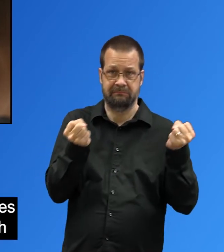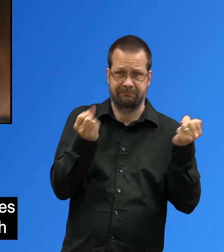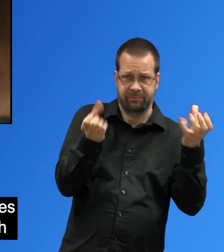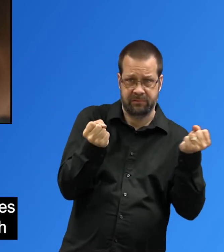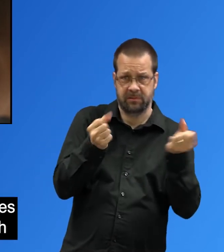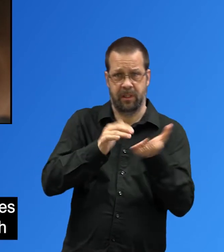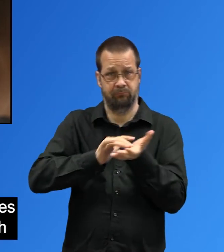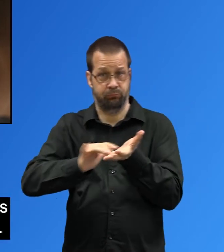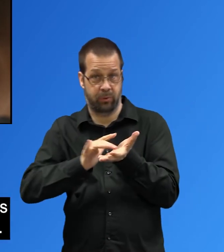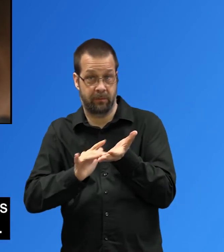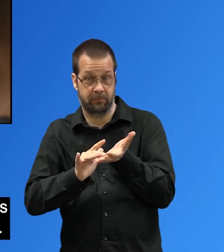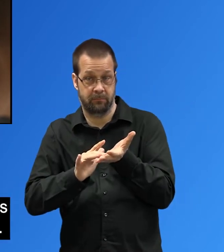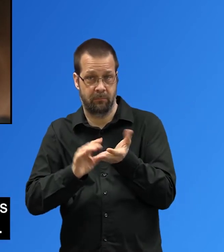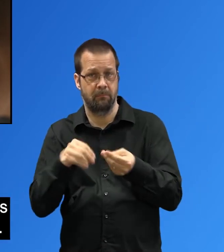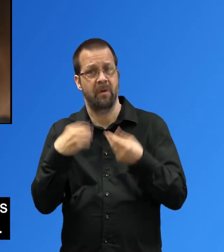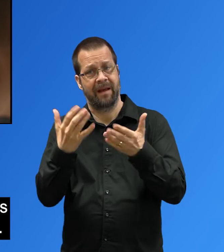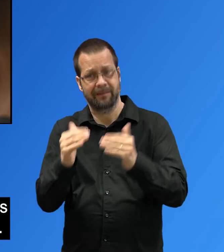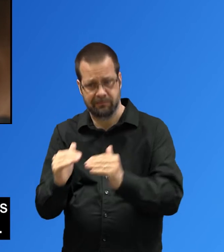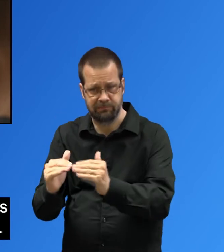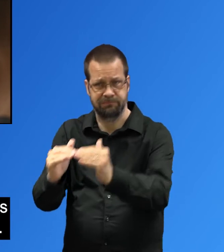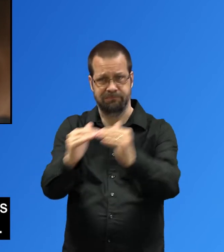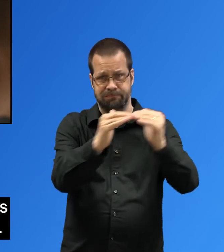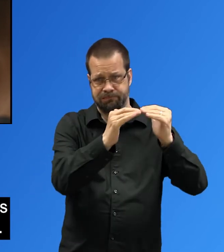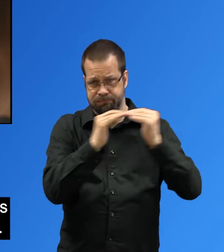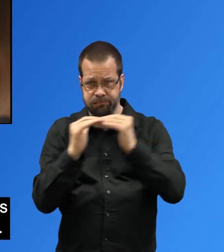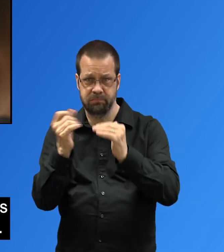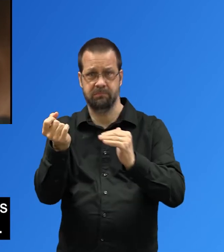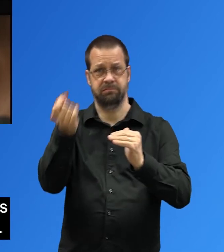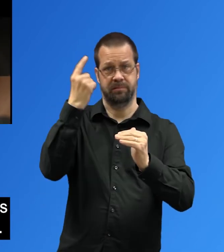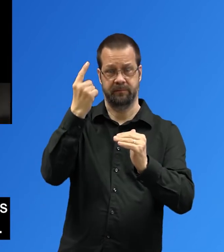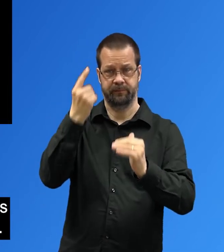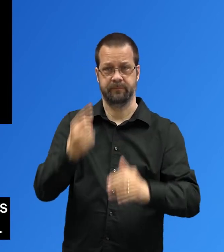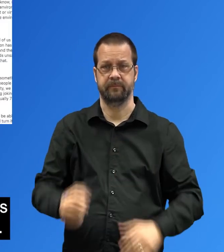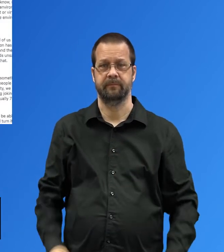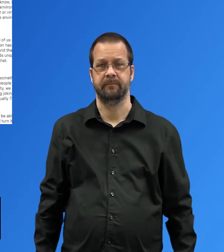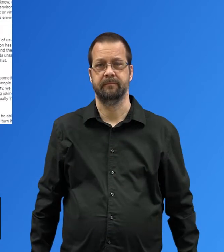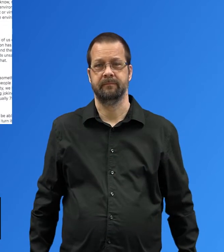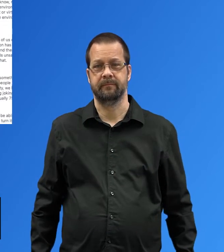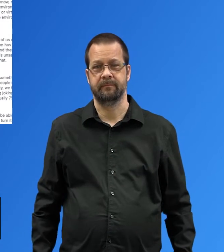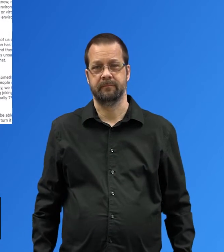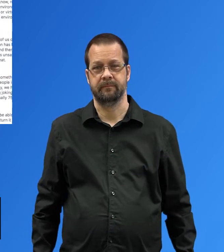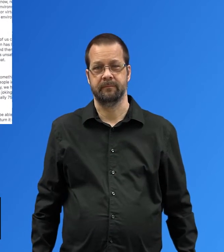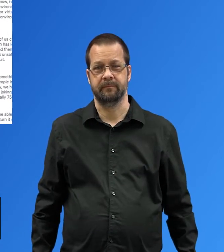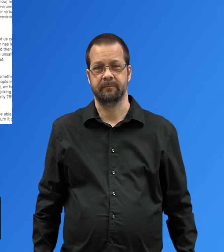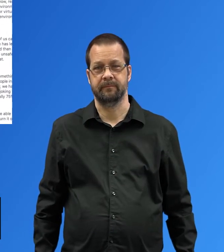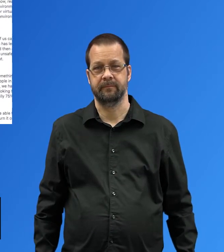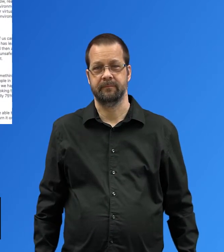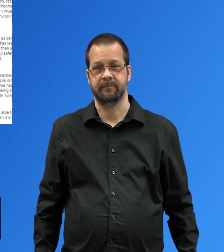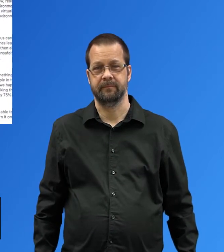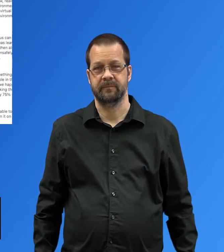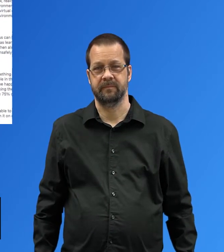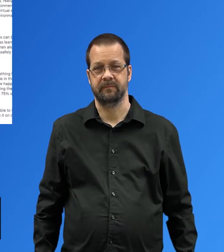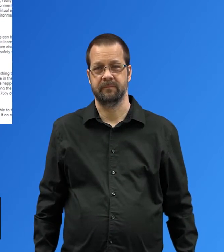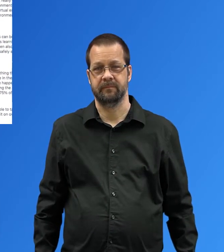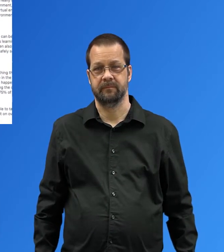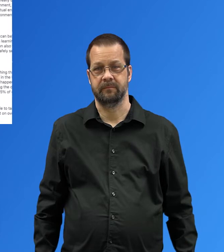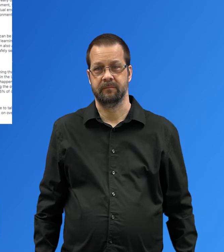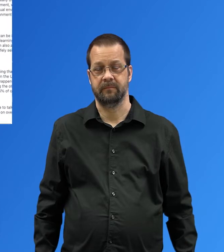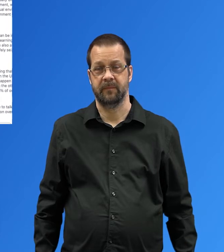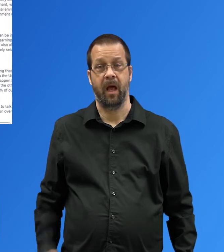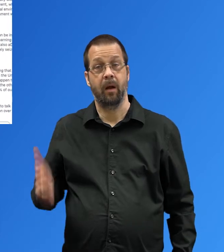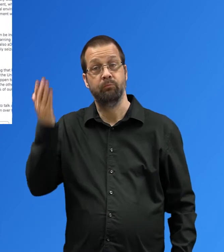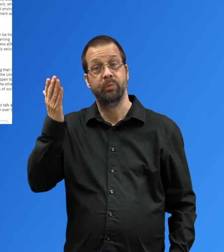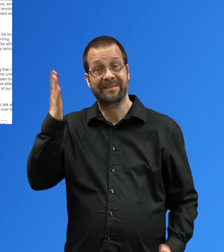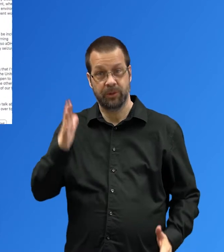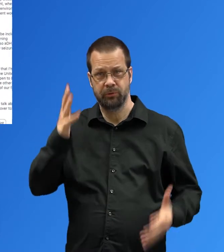a universal design approach that helps to meet the needs of a broad range of people Make sure that lighting of presenters is adequate This is